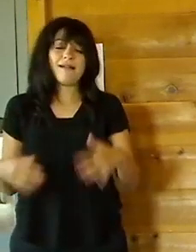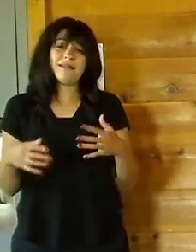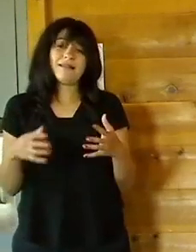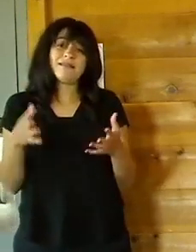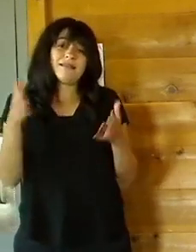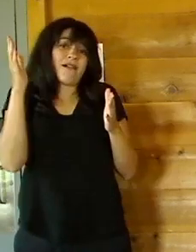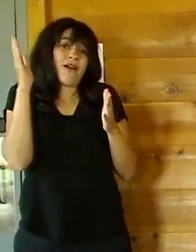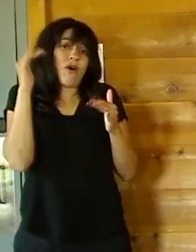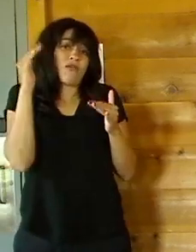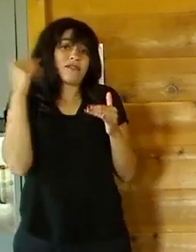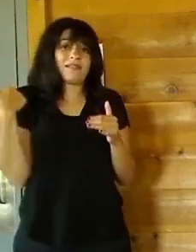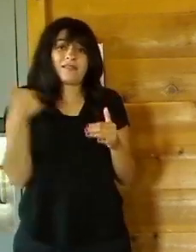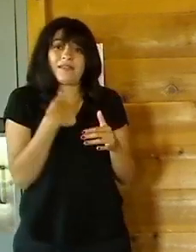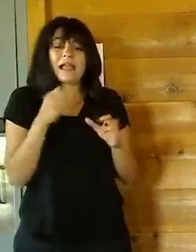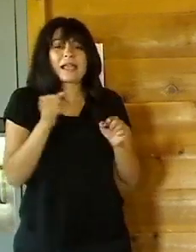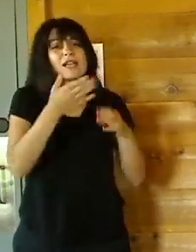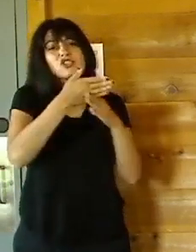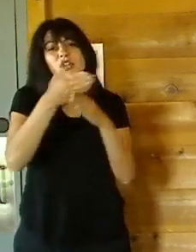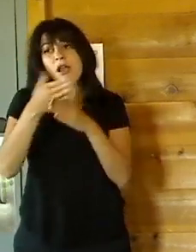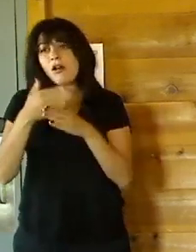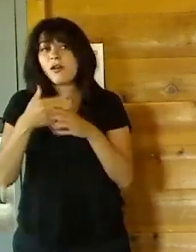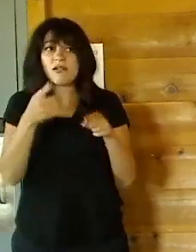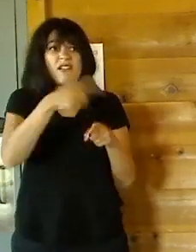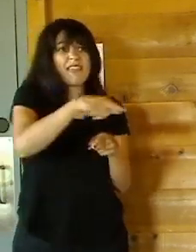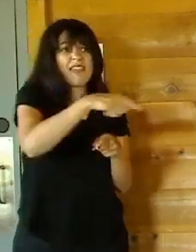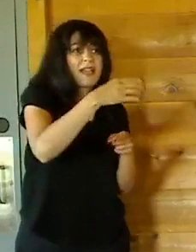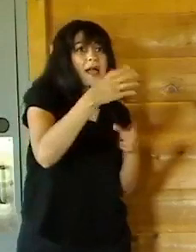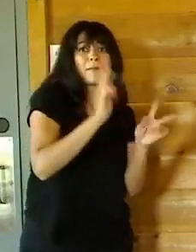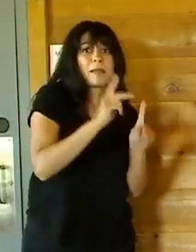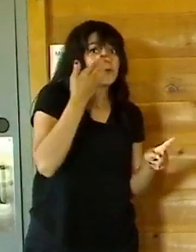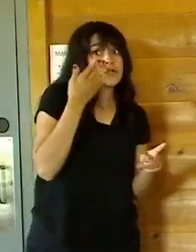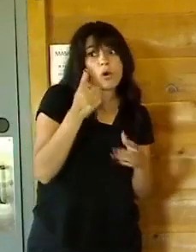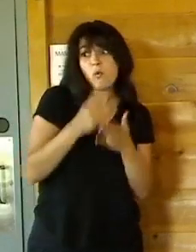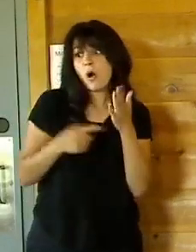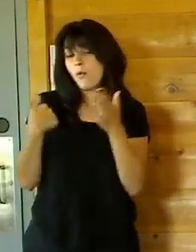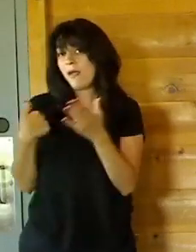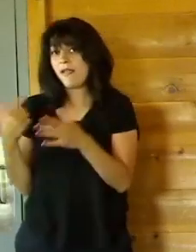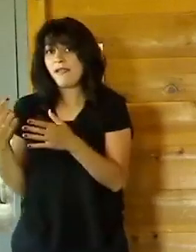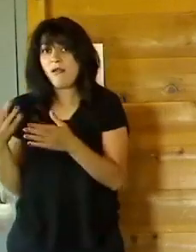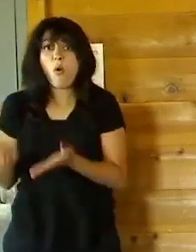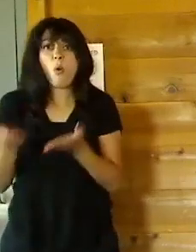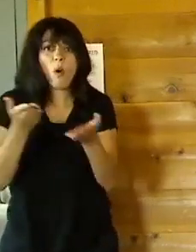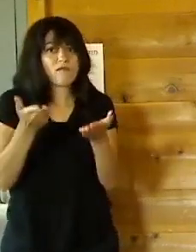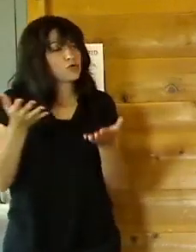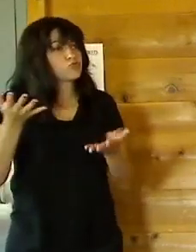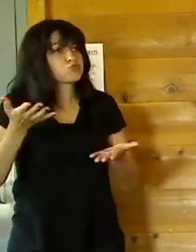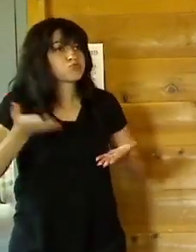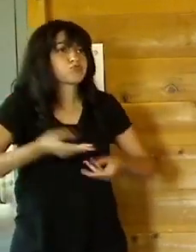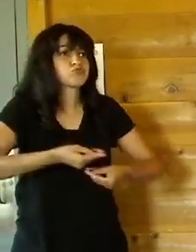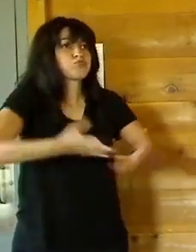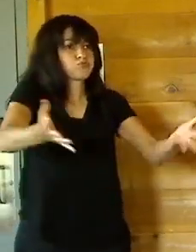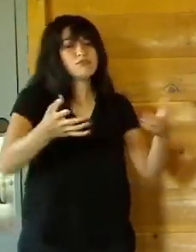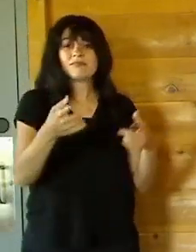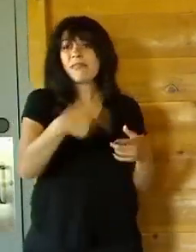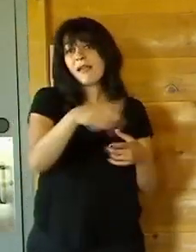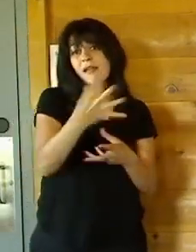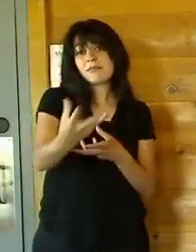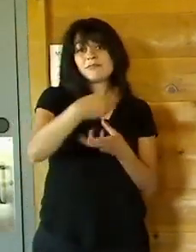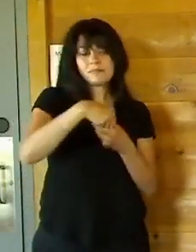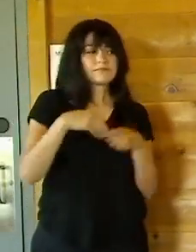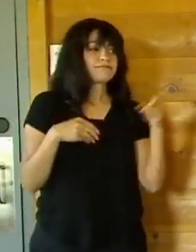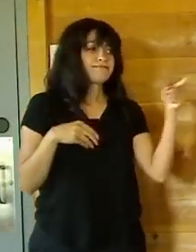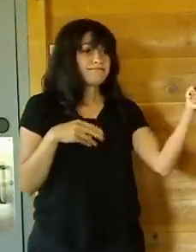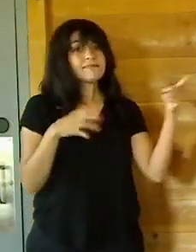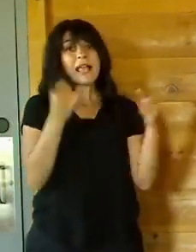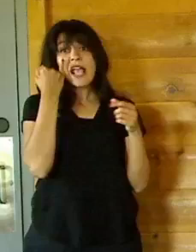share what we offer in parks and get a whole new group of users to come and visit. Great. Well, if you're watching, have a